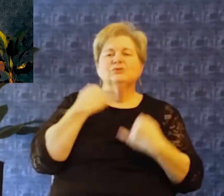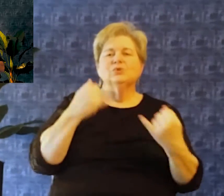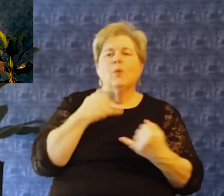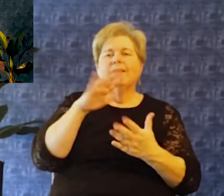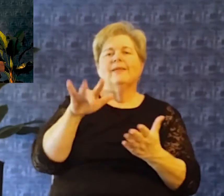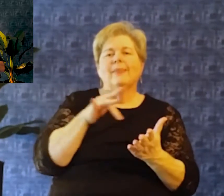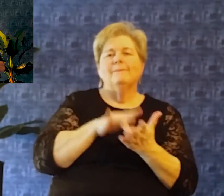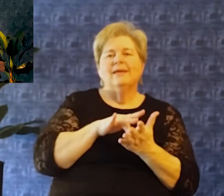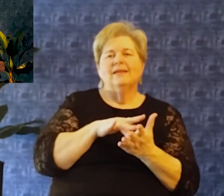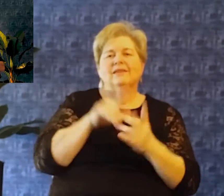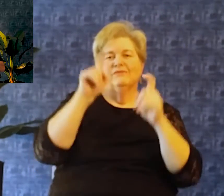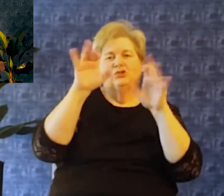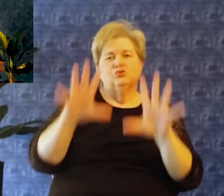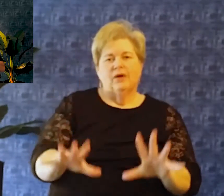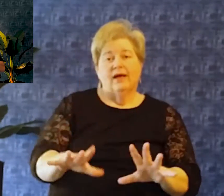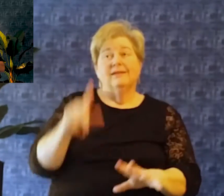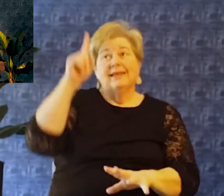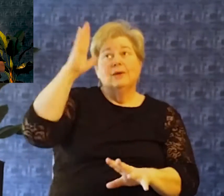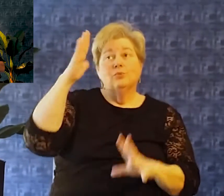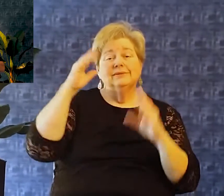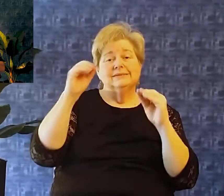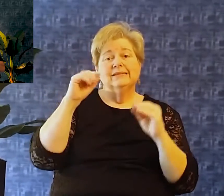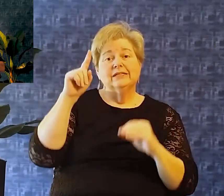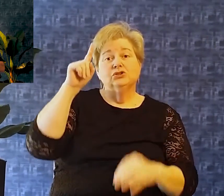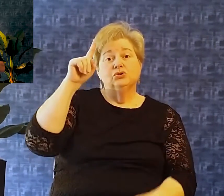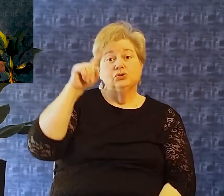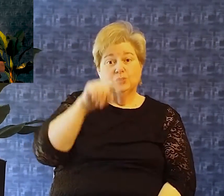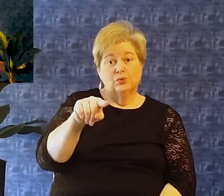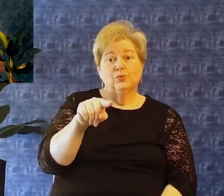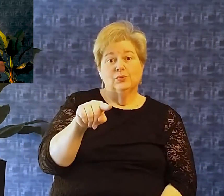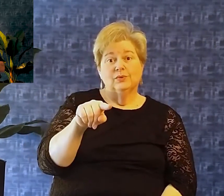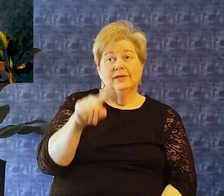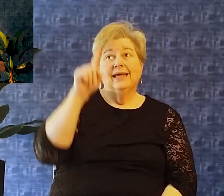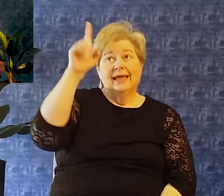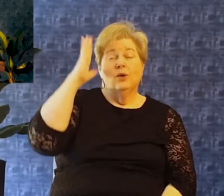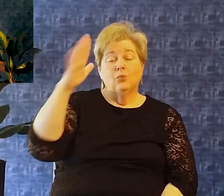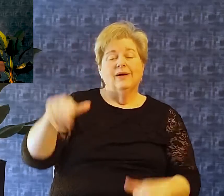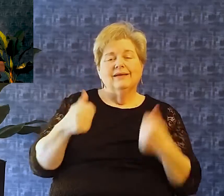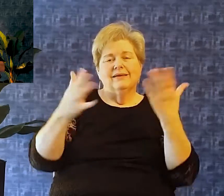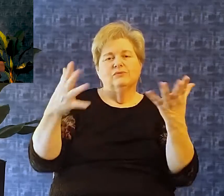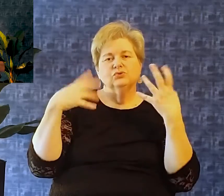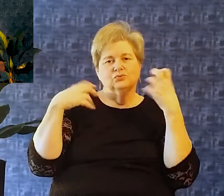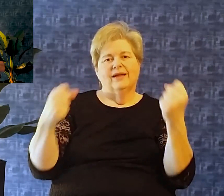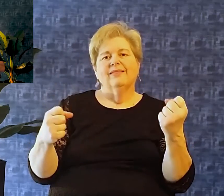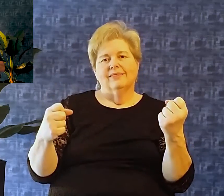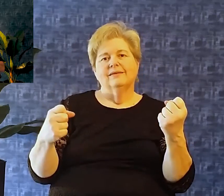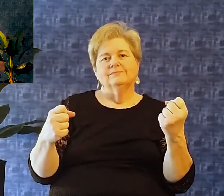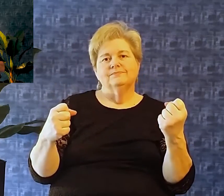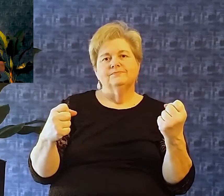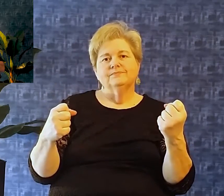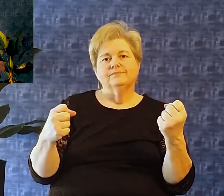In the midst Of your trial And he will teach you And he will give you strength